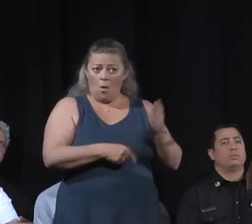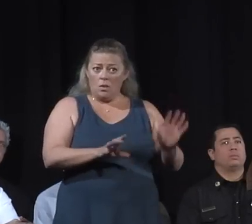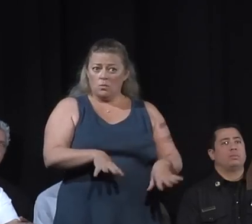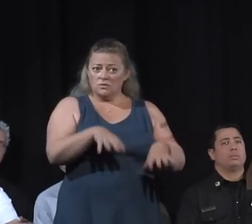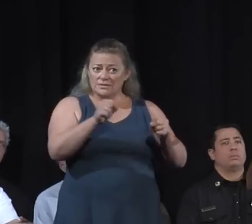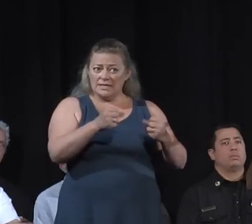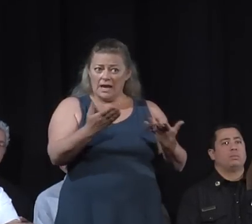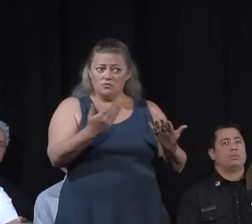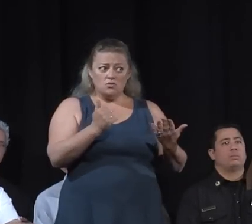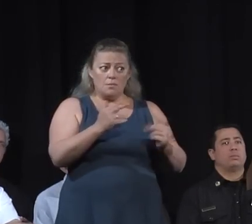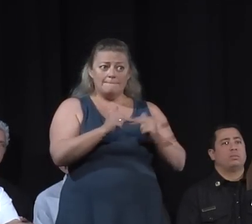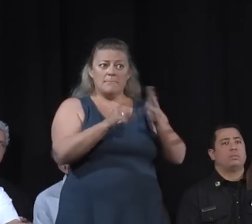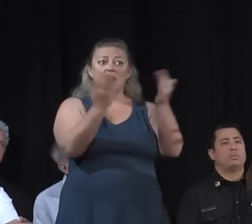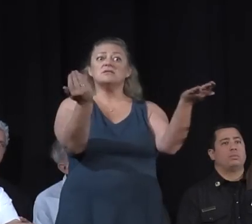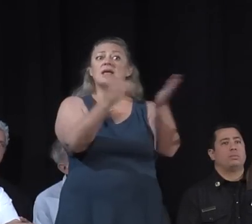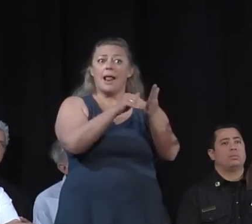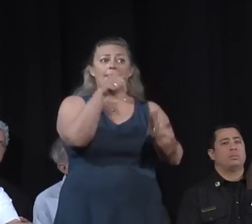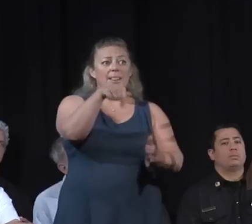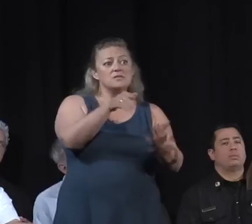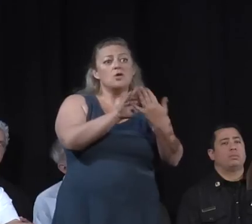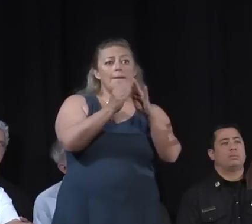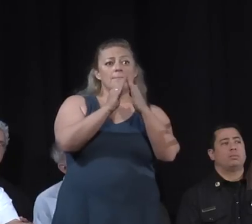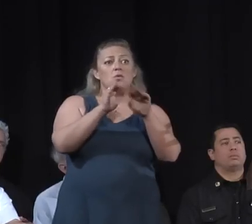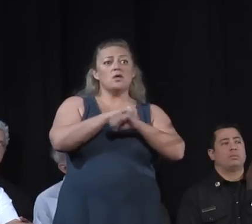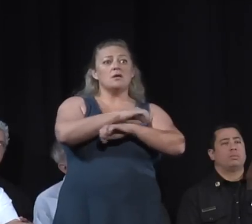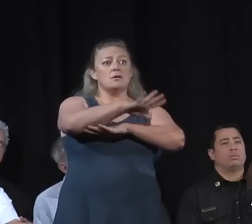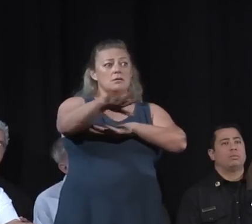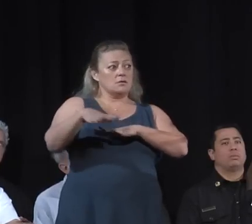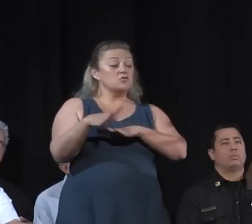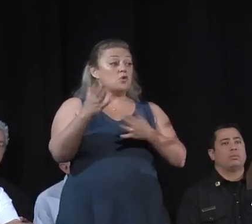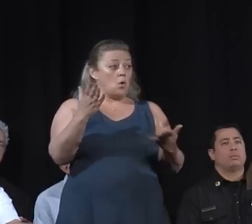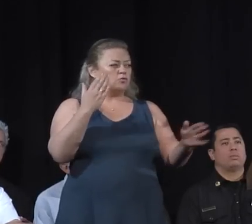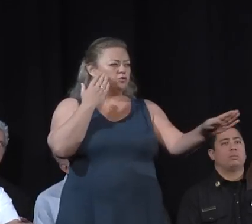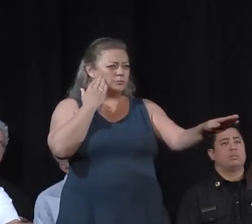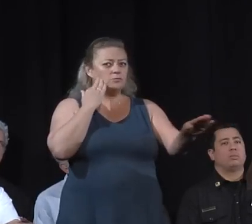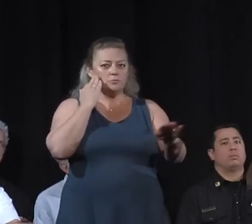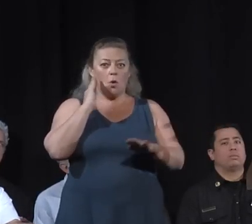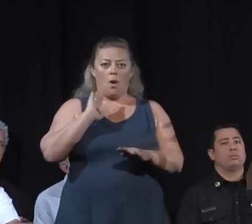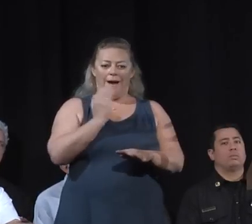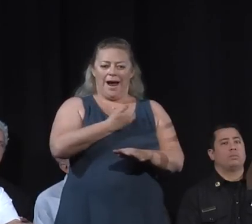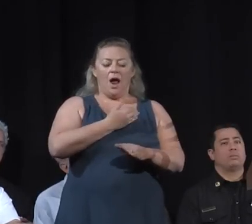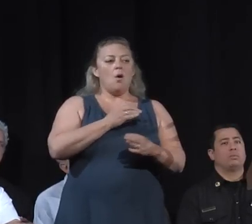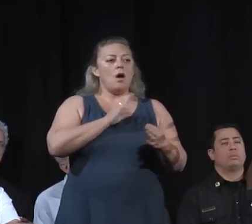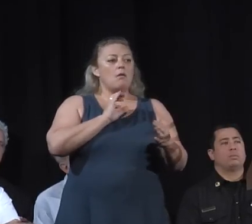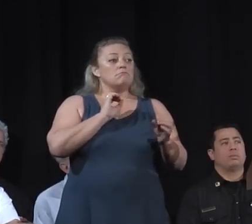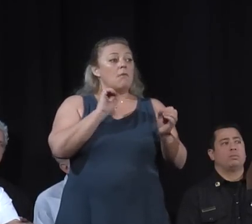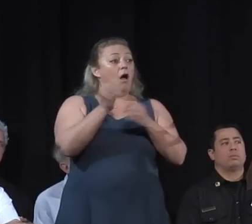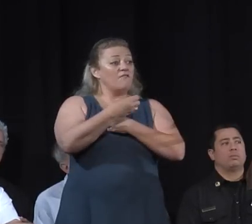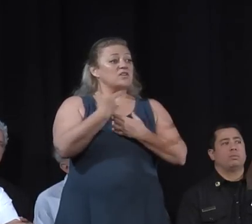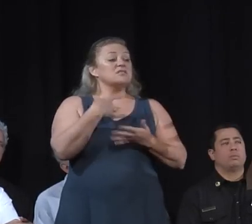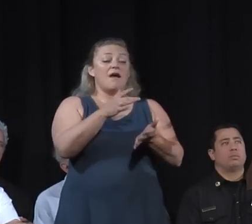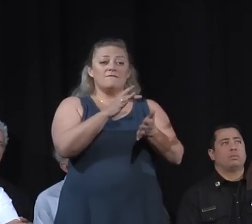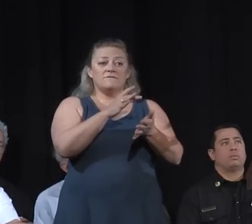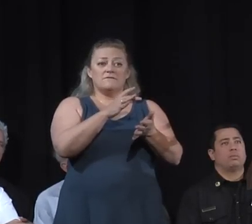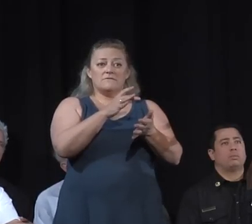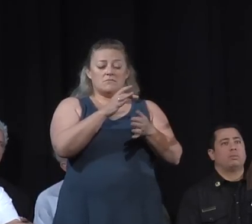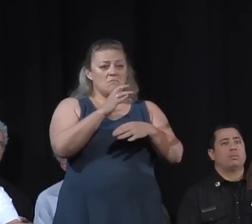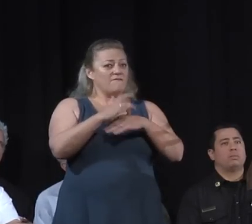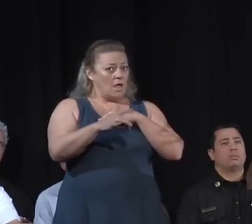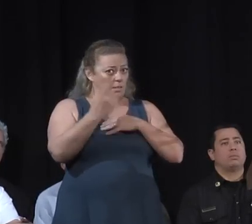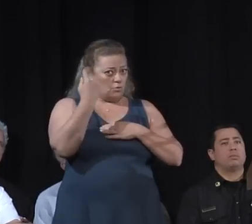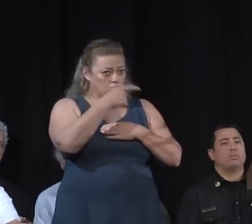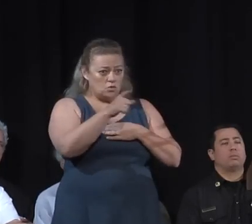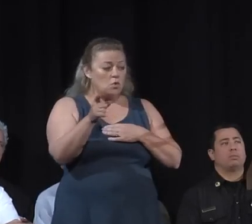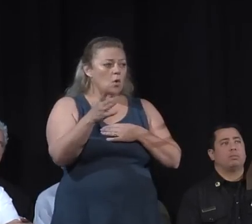and the entire community that's been affected. So on that part just know that our offices are available to you but also be rest